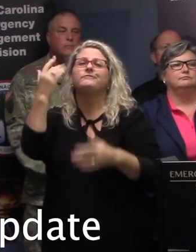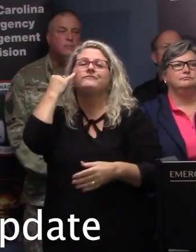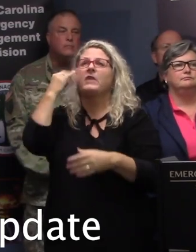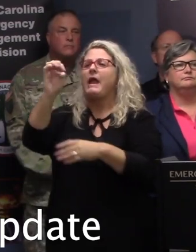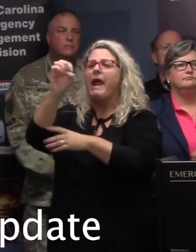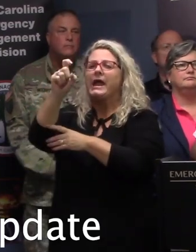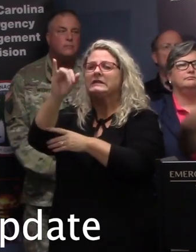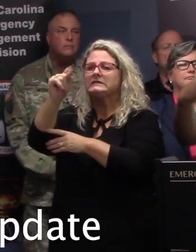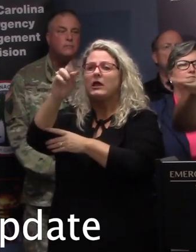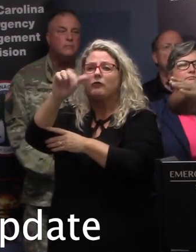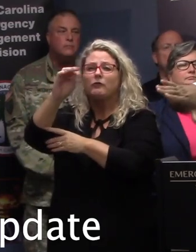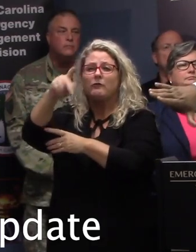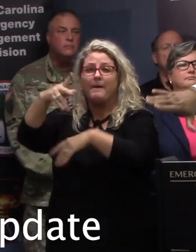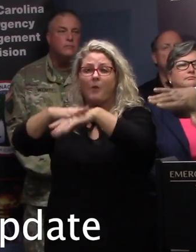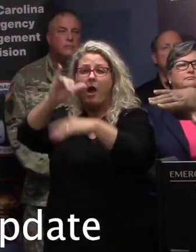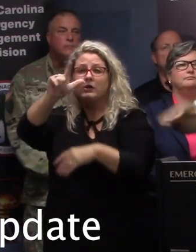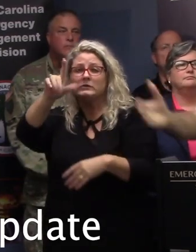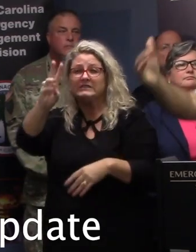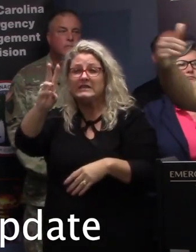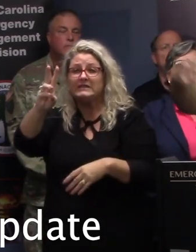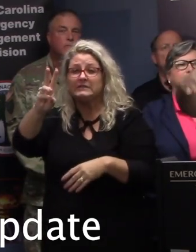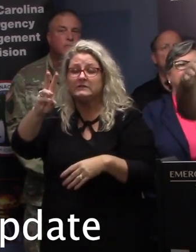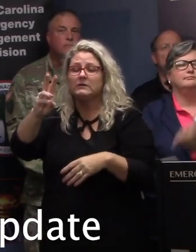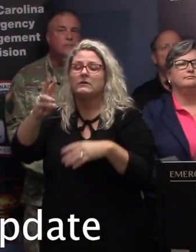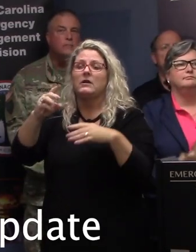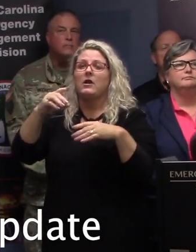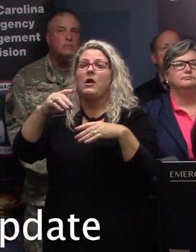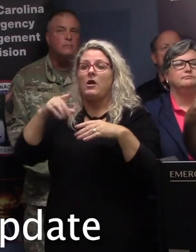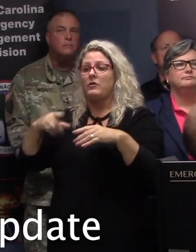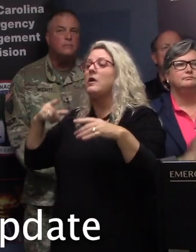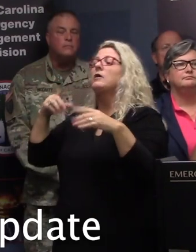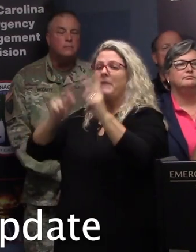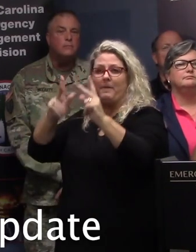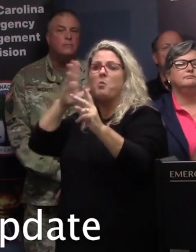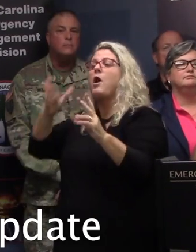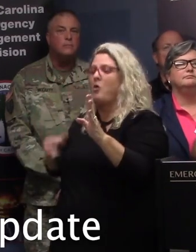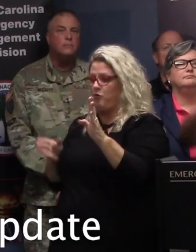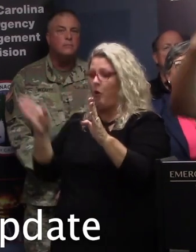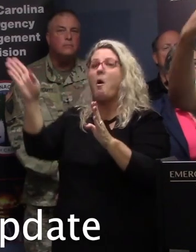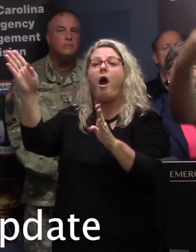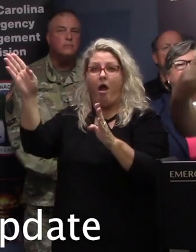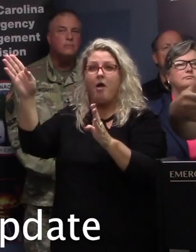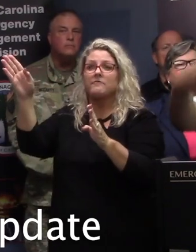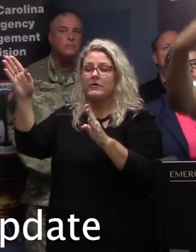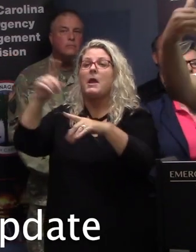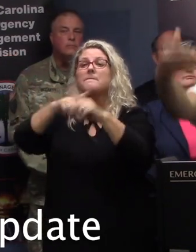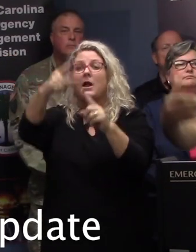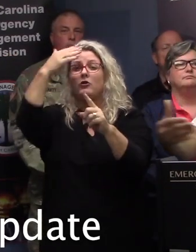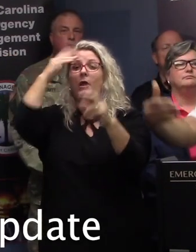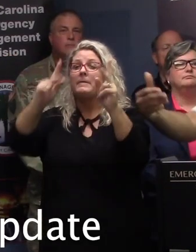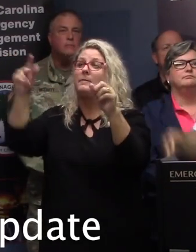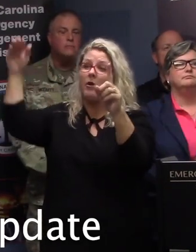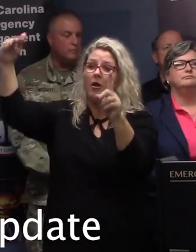we will deny access to that entrance ramp for that intersection in question. And we'll just kind of walk it down.